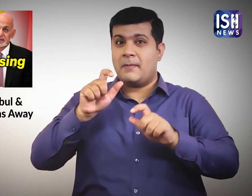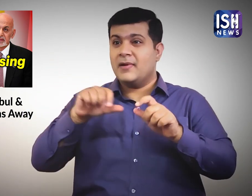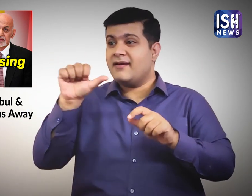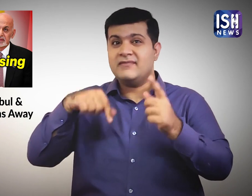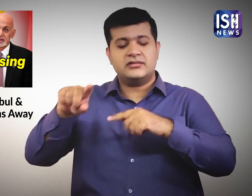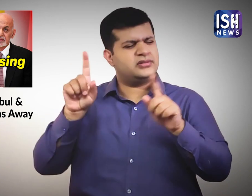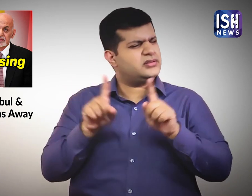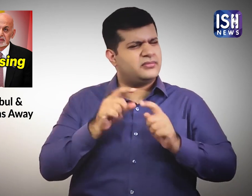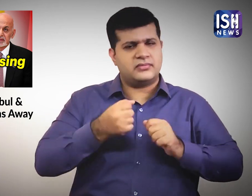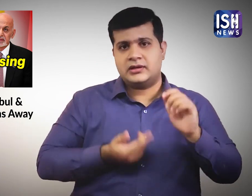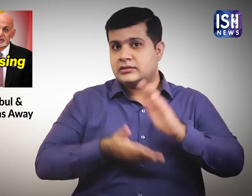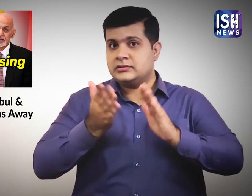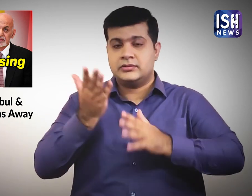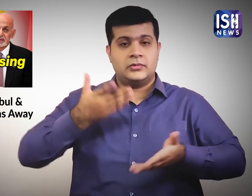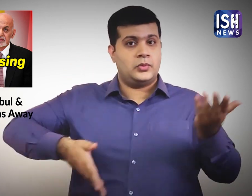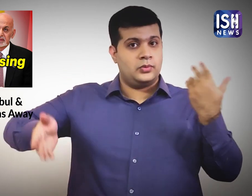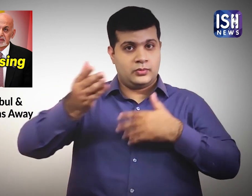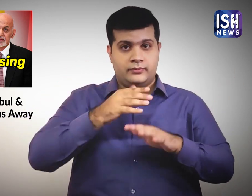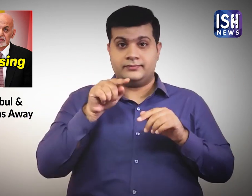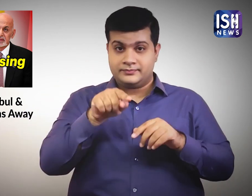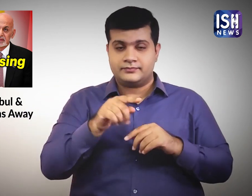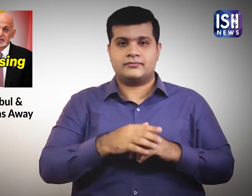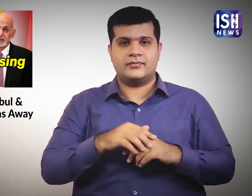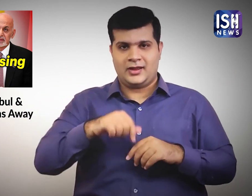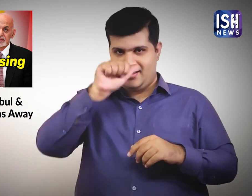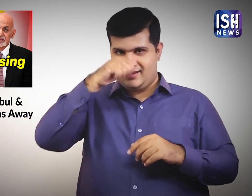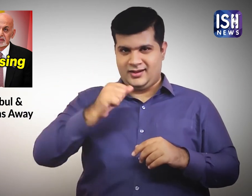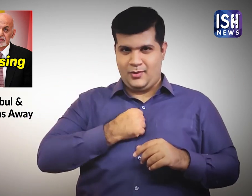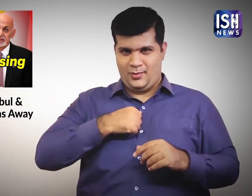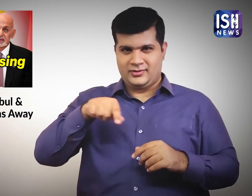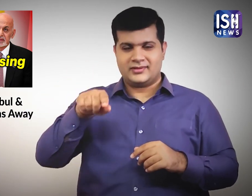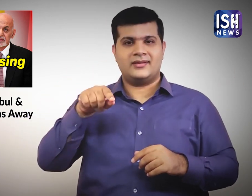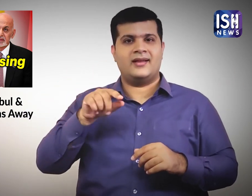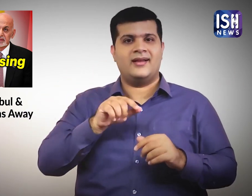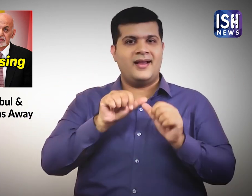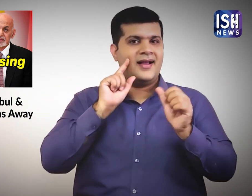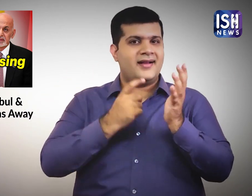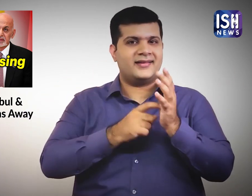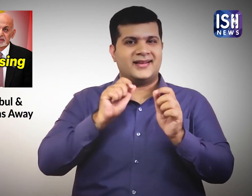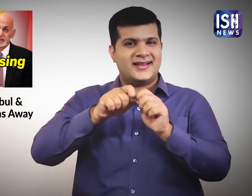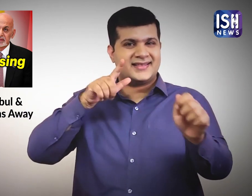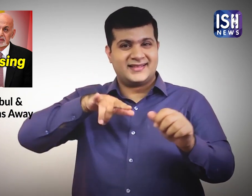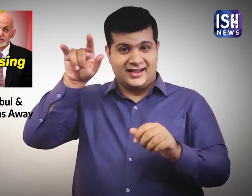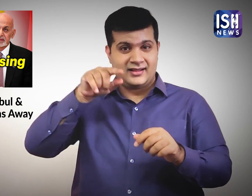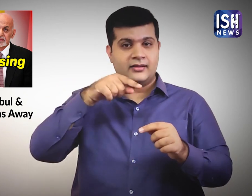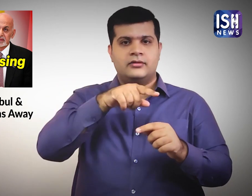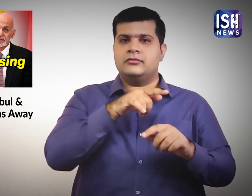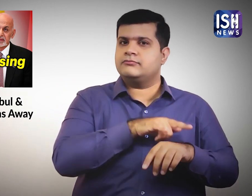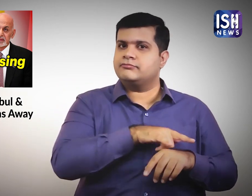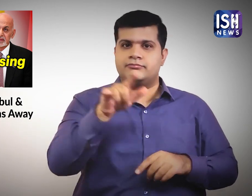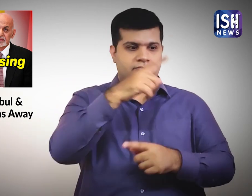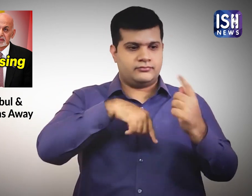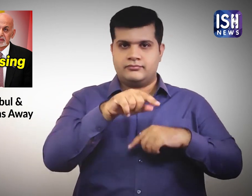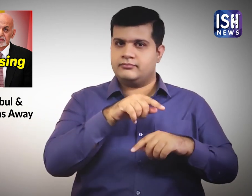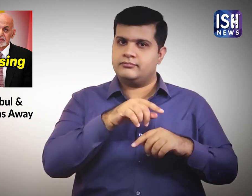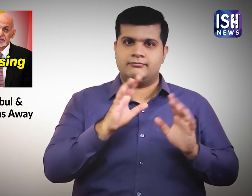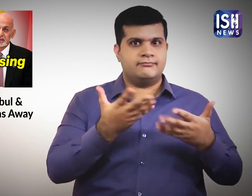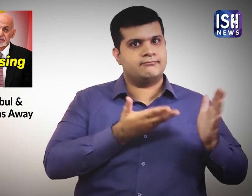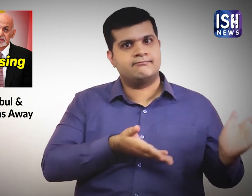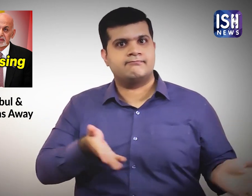Many civilians also tried to escape. Air India flight took off from Kabul on 15th August and landed